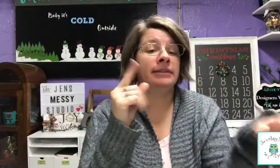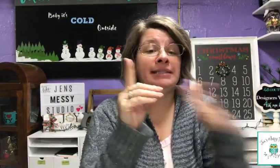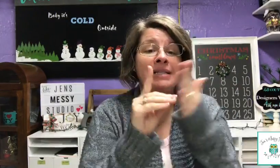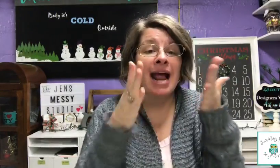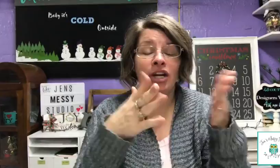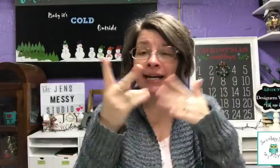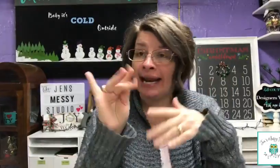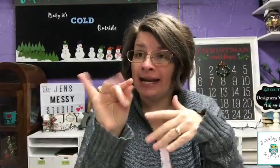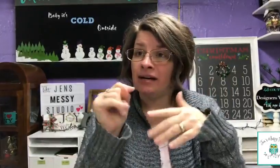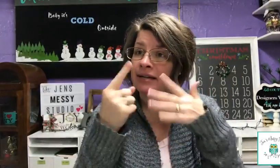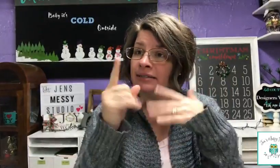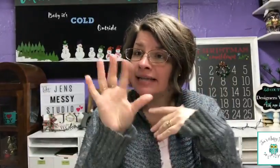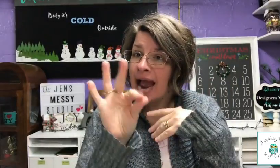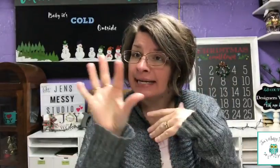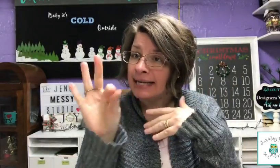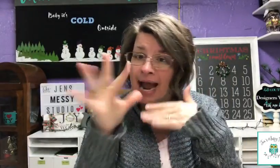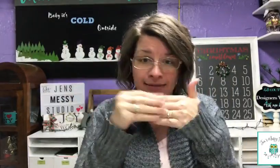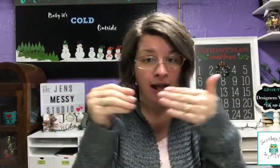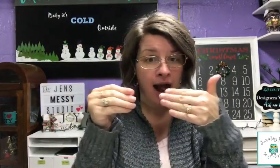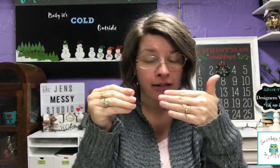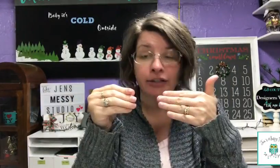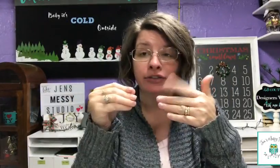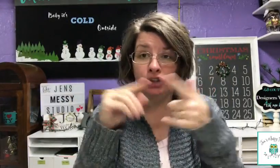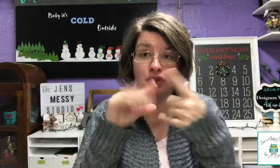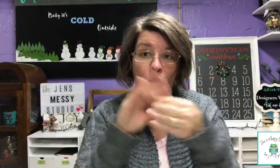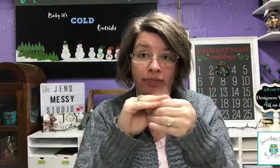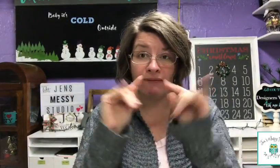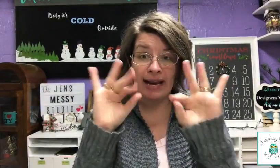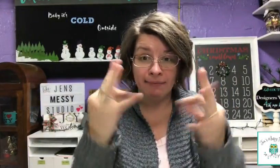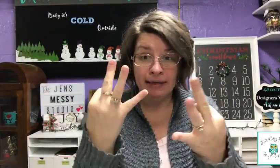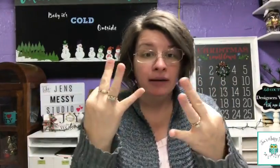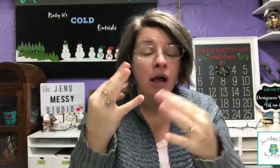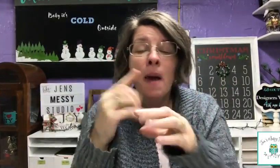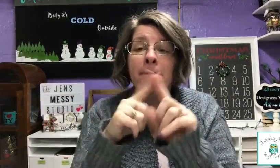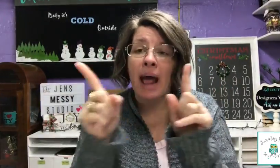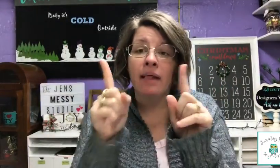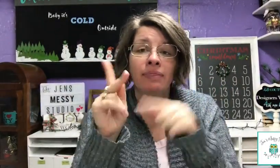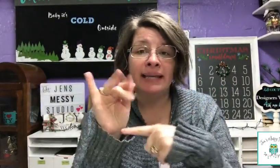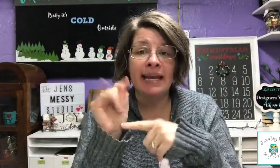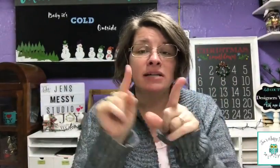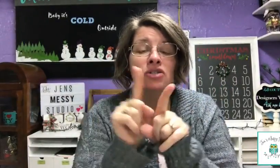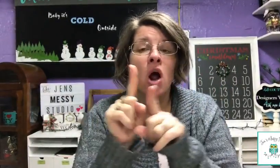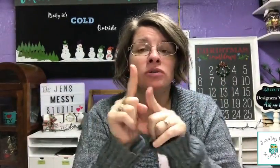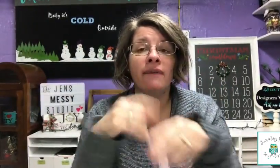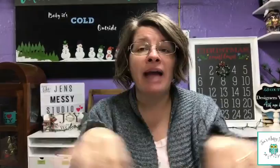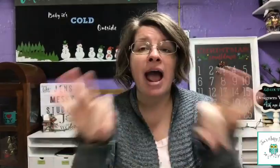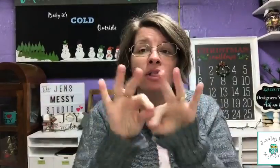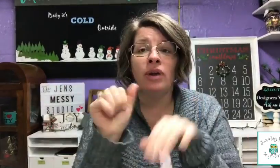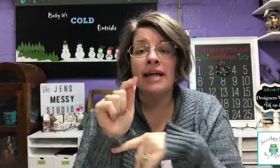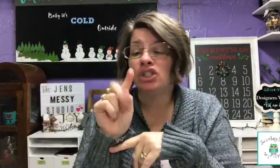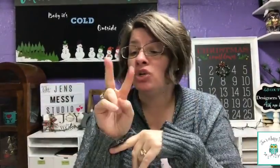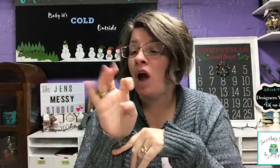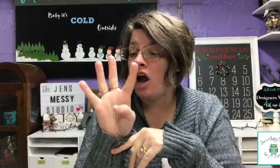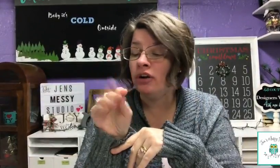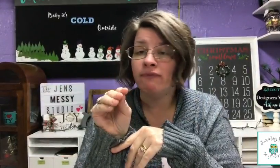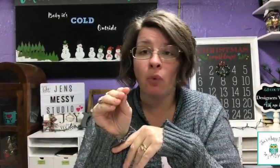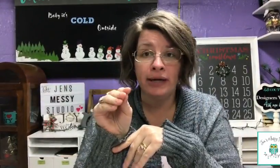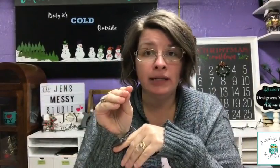$69K is $99 dollars with the family, but the kids of the family had $240